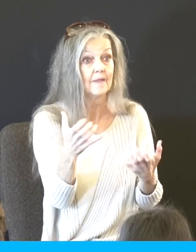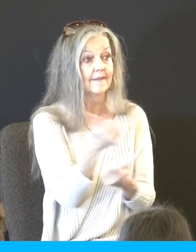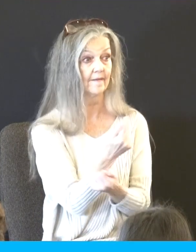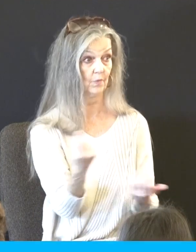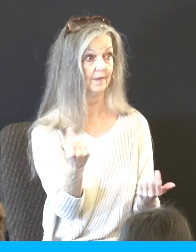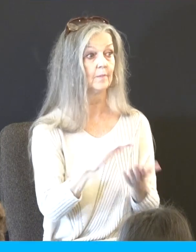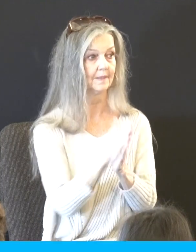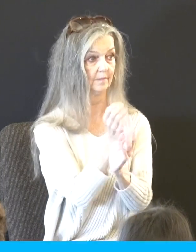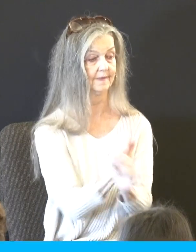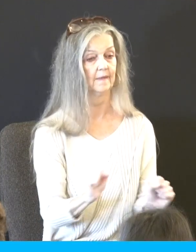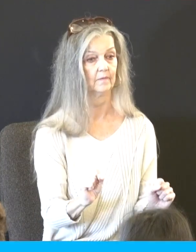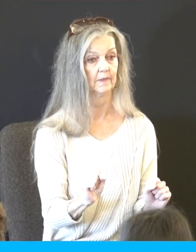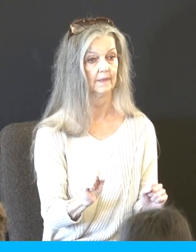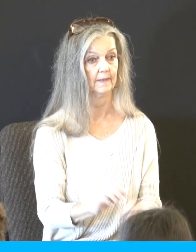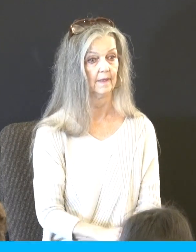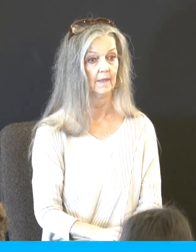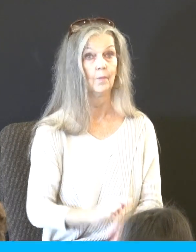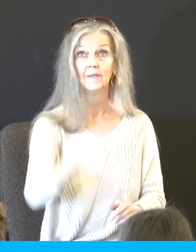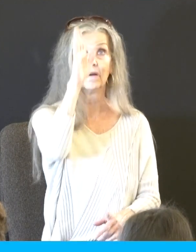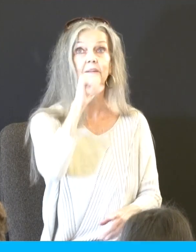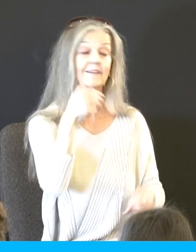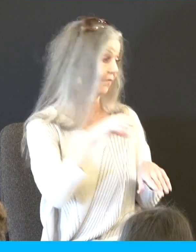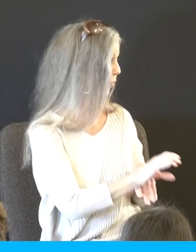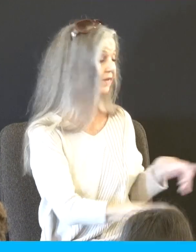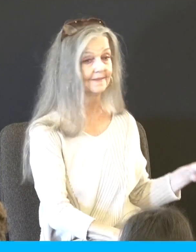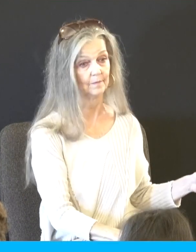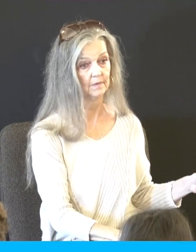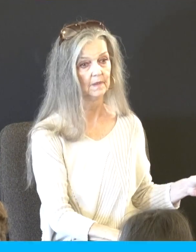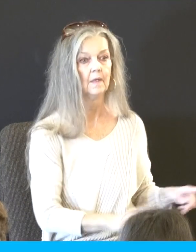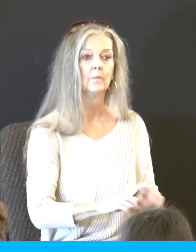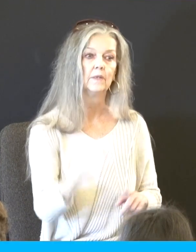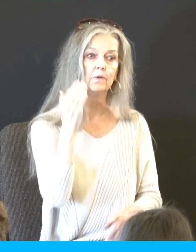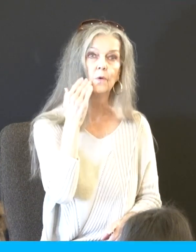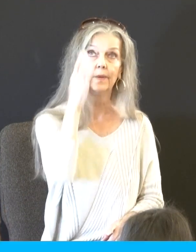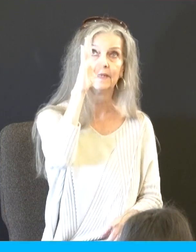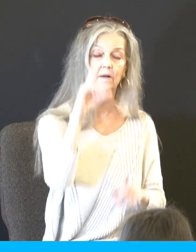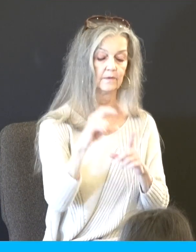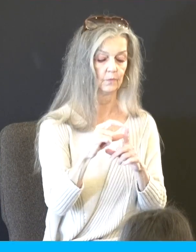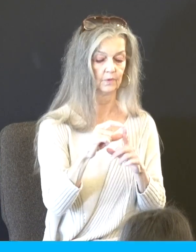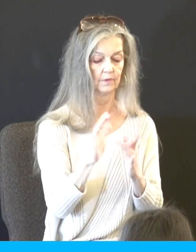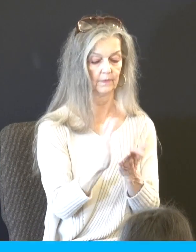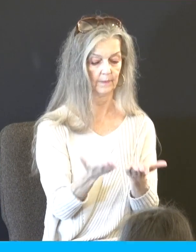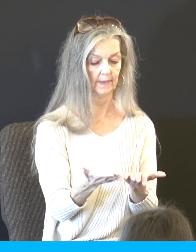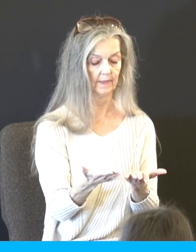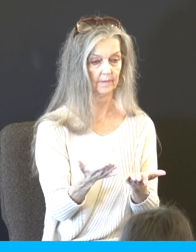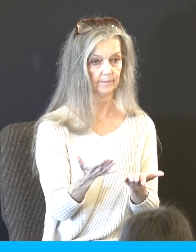saved it because he's not going to force them. But knowing what God's word says makes you a far more effective